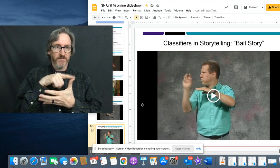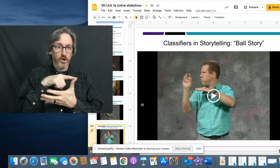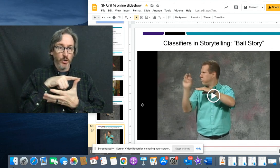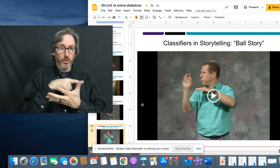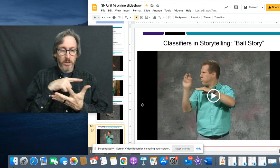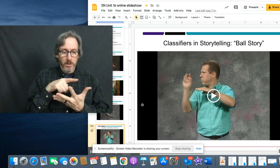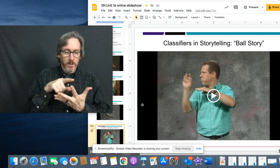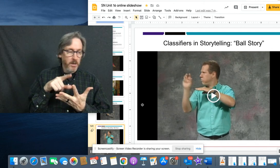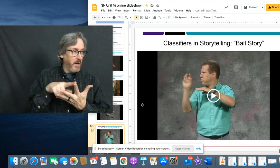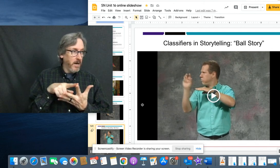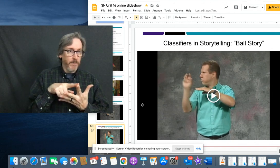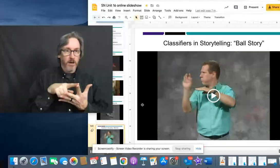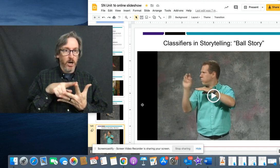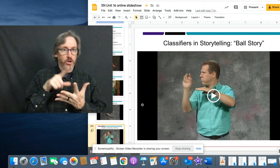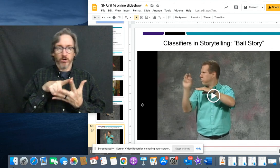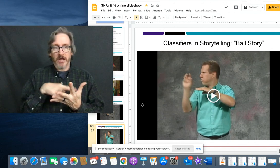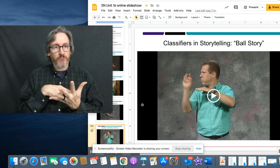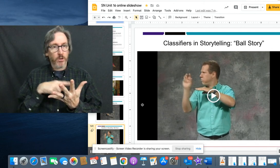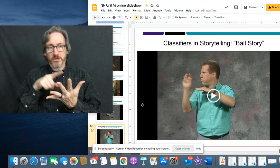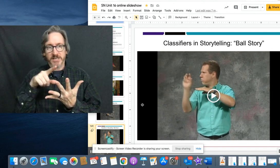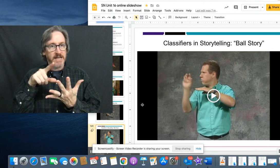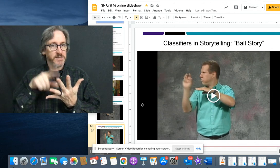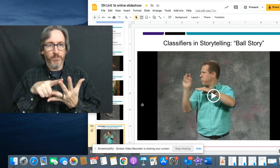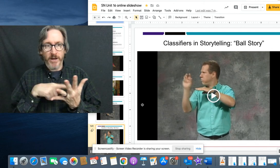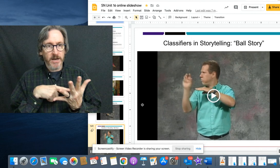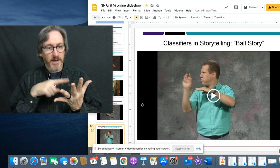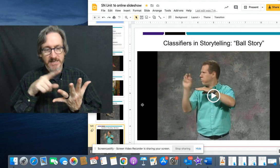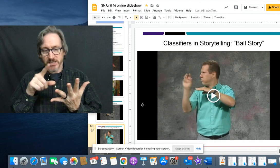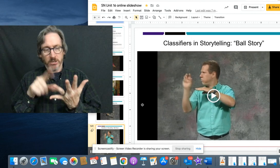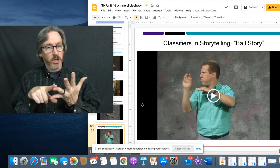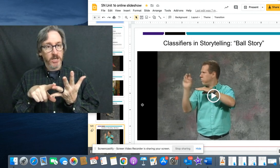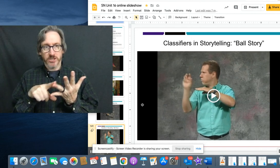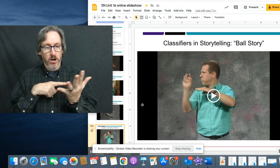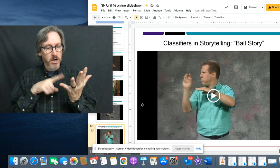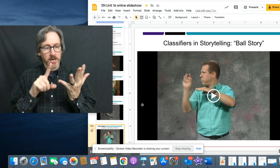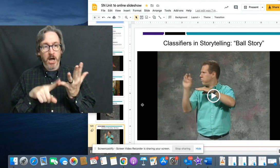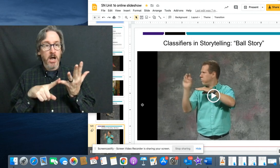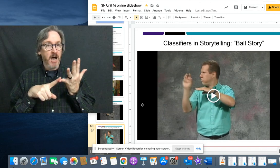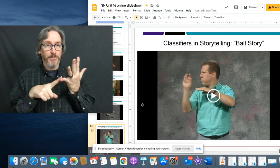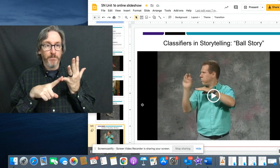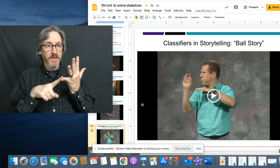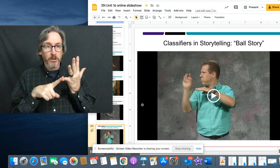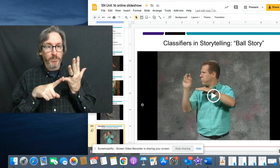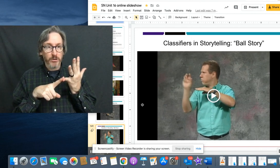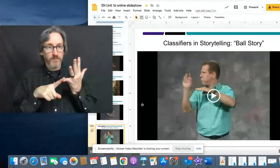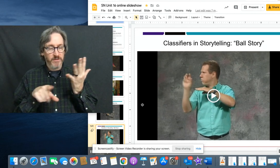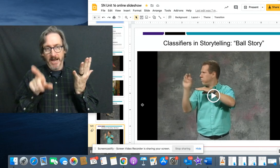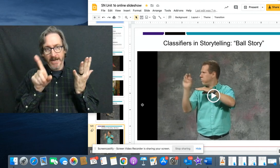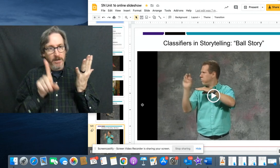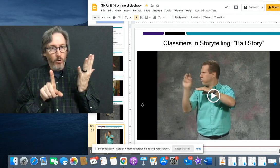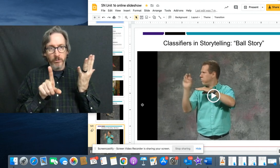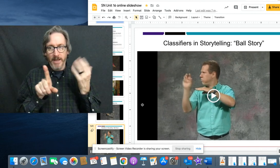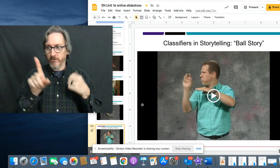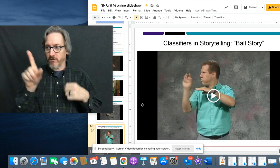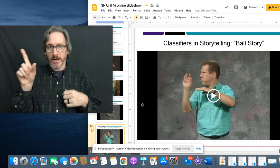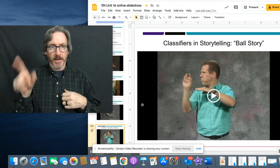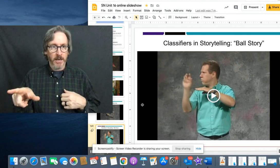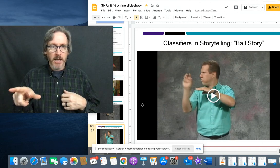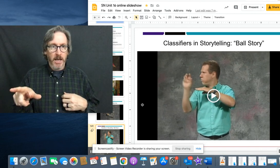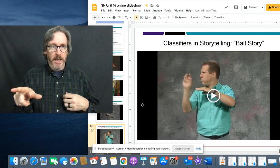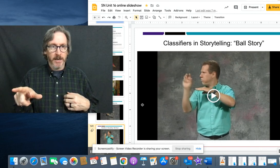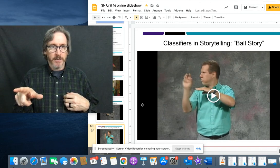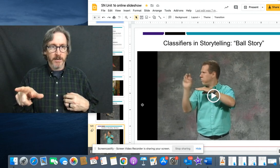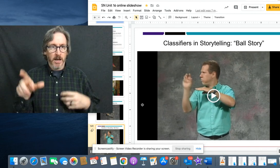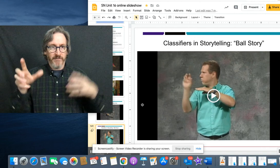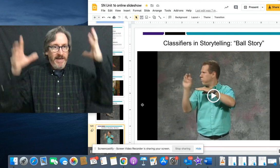ball of goo, a girl on roller skates, a boy on a bicycle, a dog, a little bird flying, an old man running,